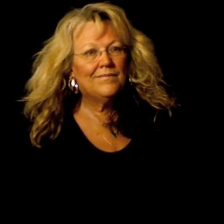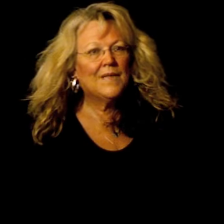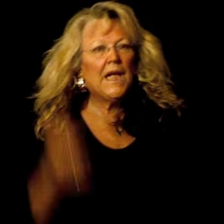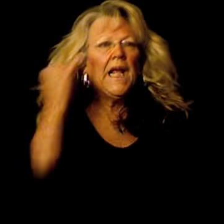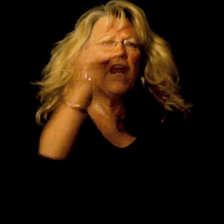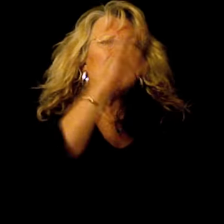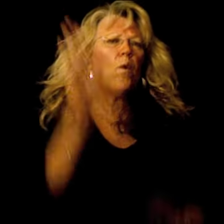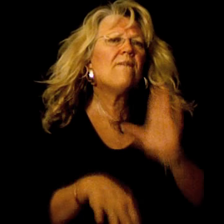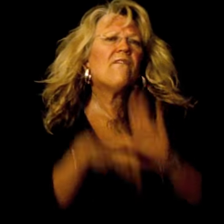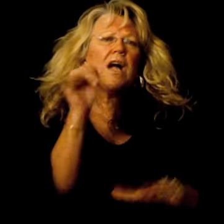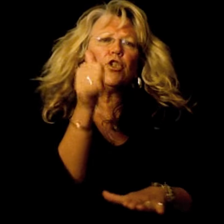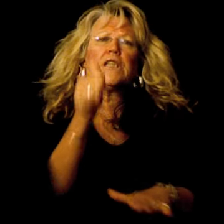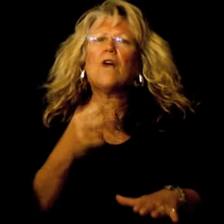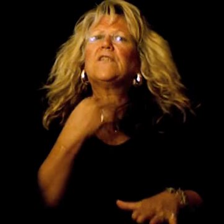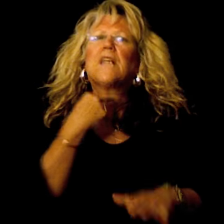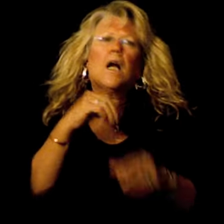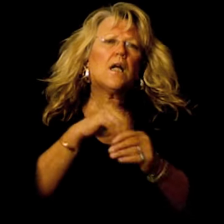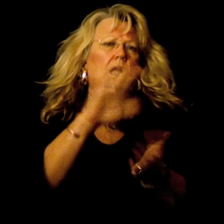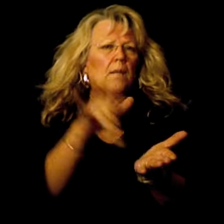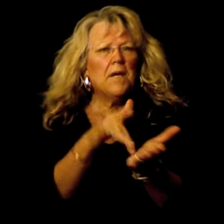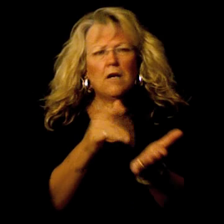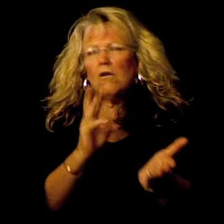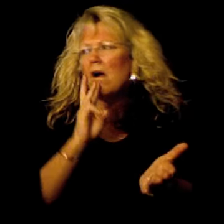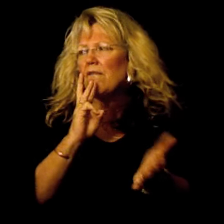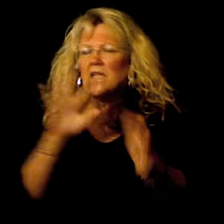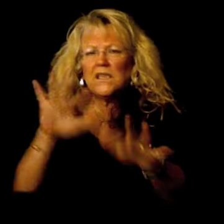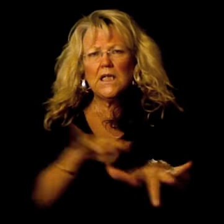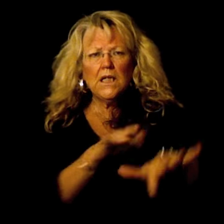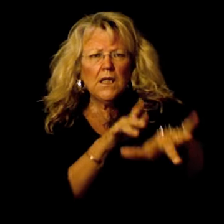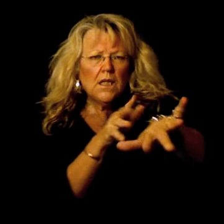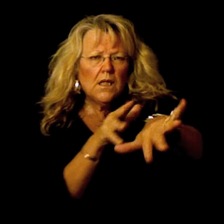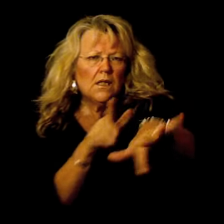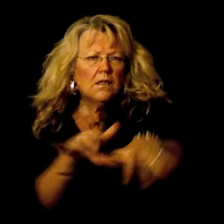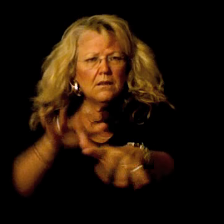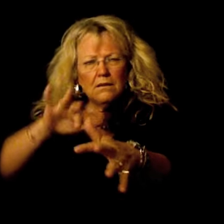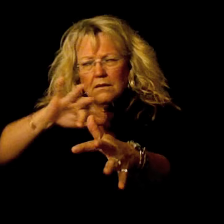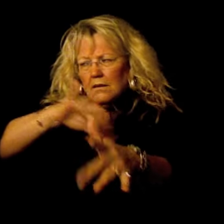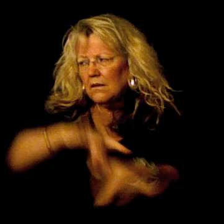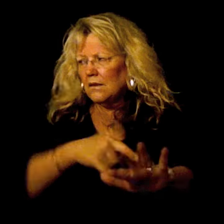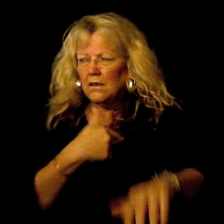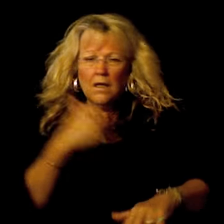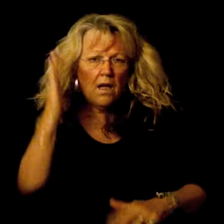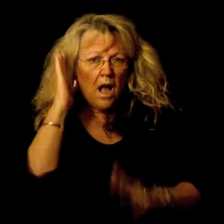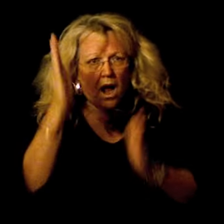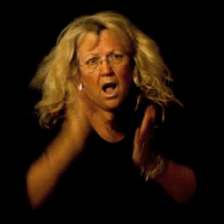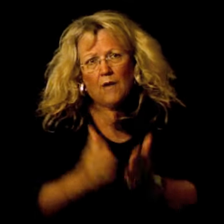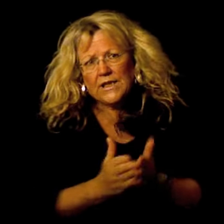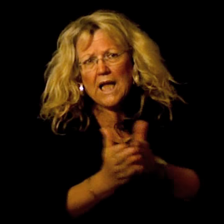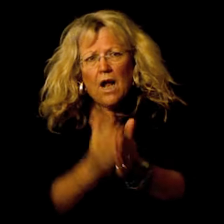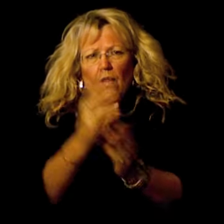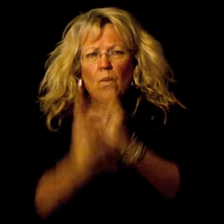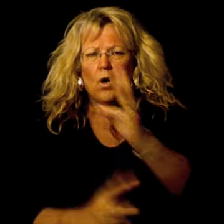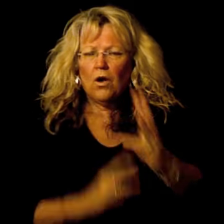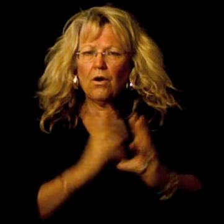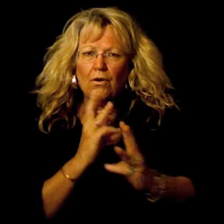If you ever find yourself stuck in the middle of the sea, I'll say I'm a word